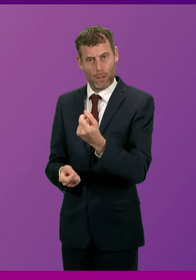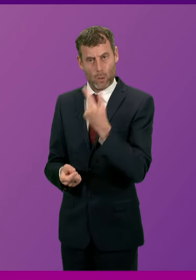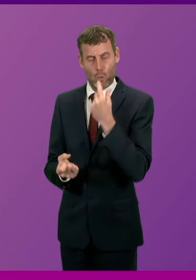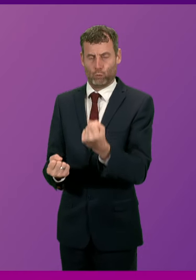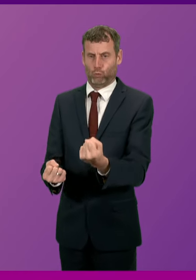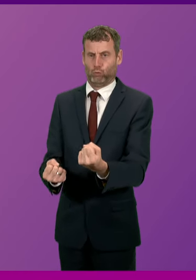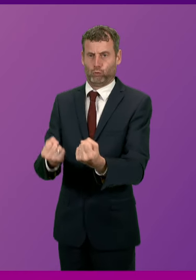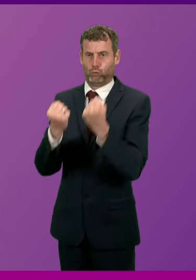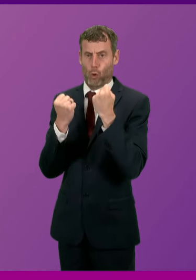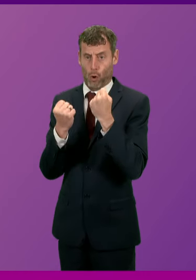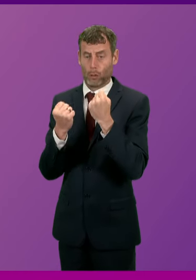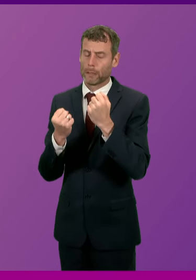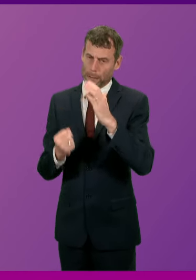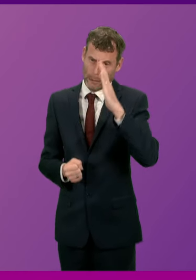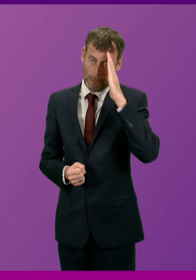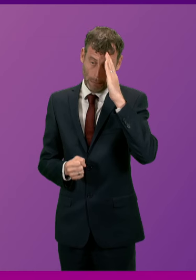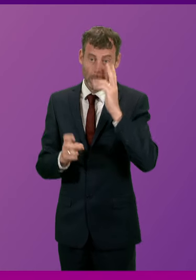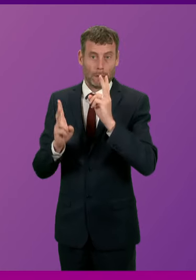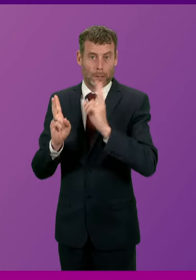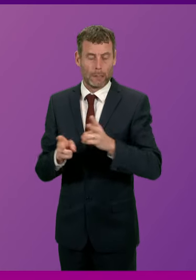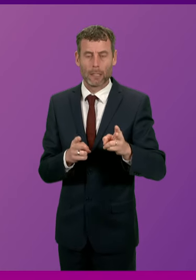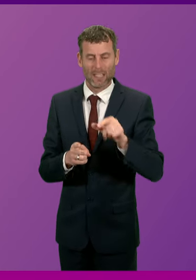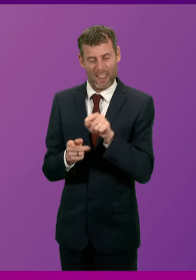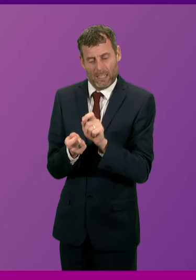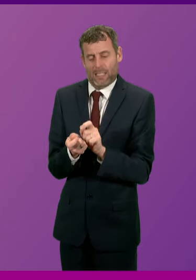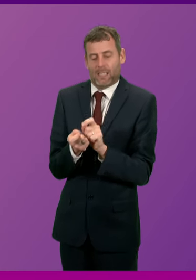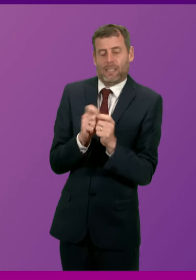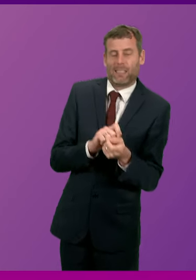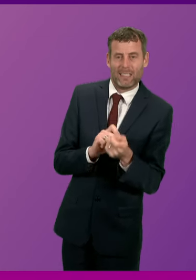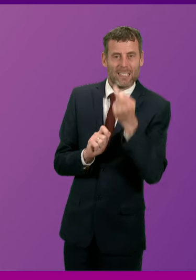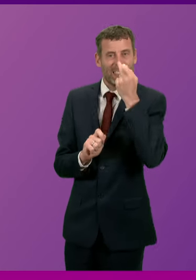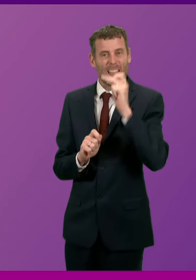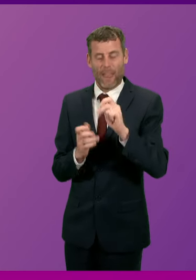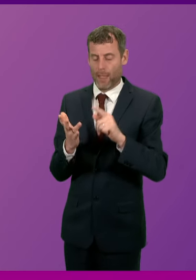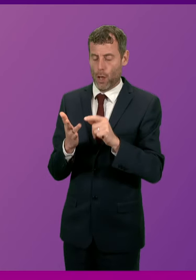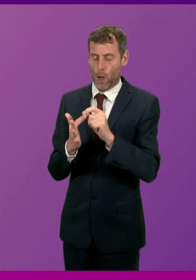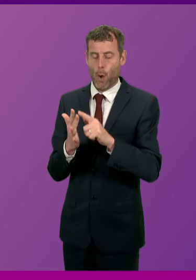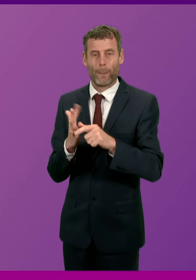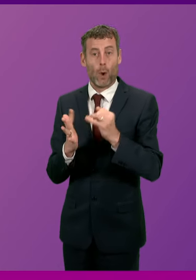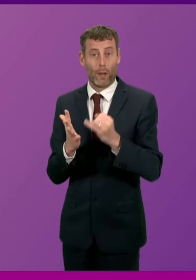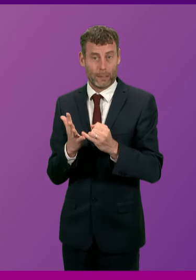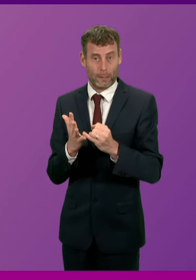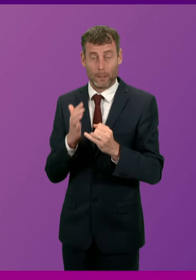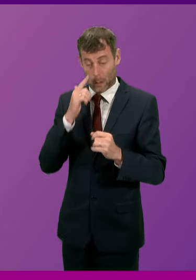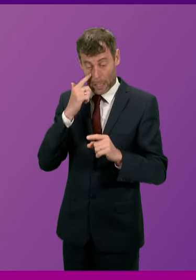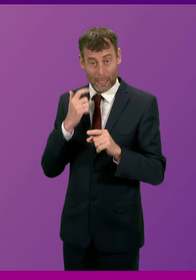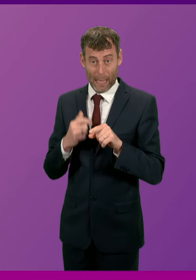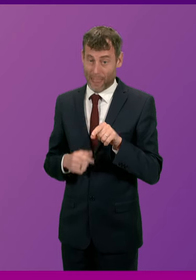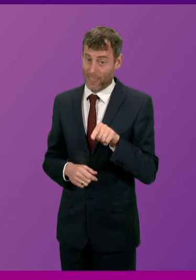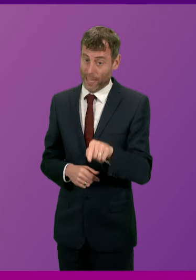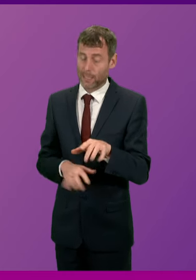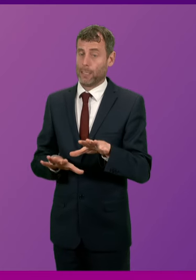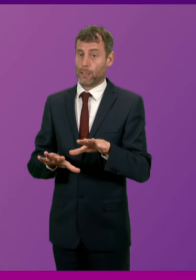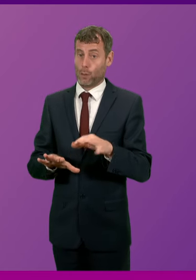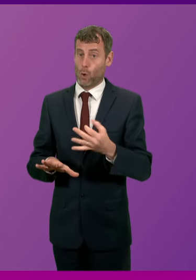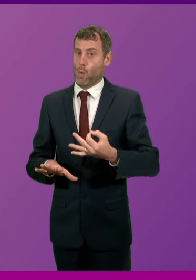and the devastating impact of synthetic opioids is I think difficult to fathom. It is of such a different scale on this matter. So